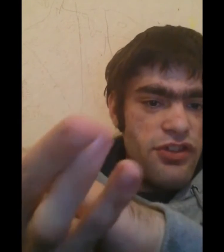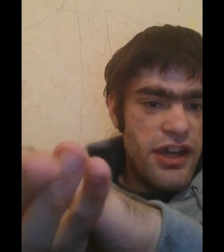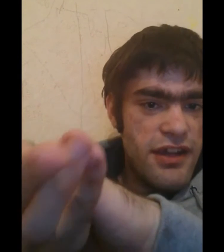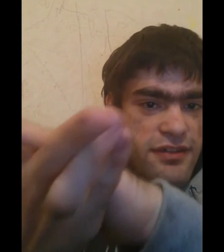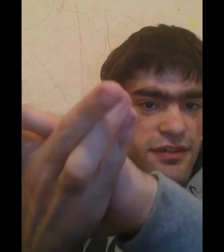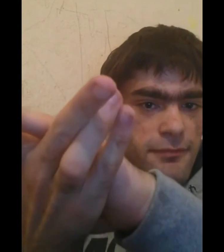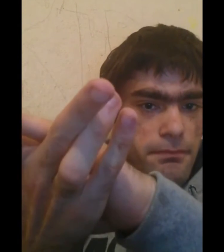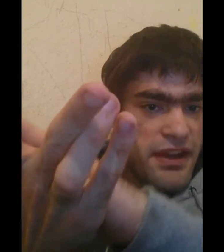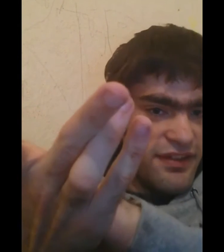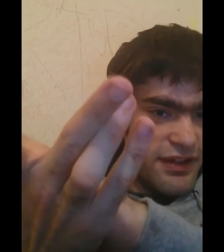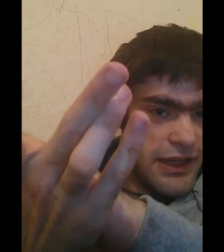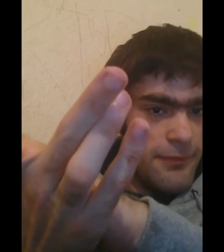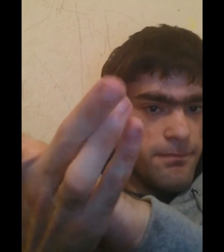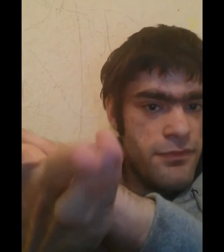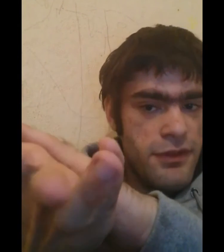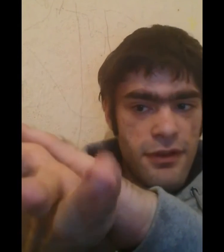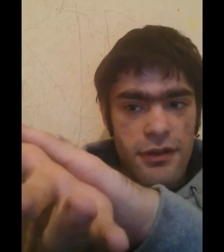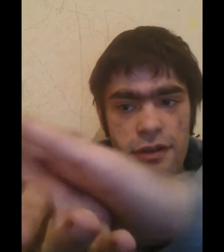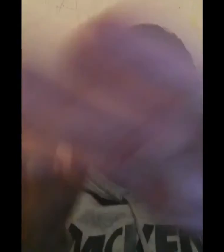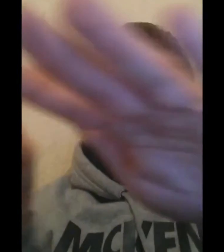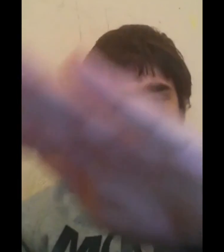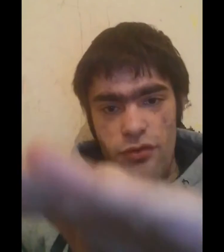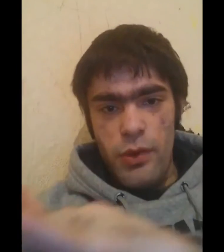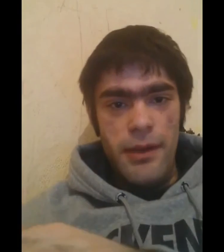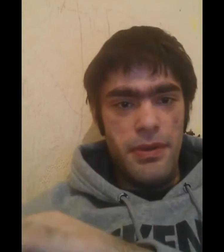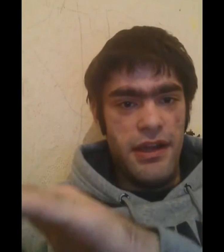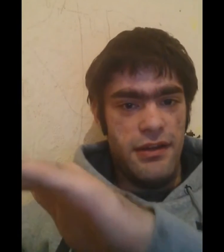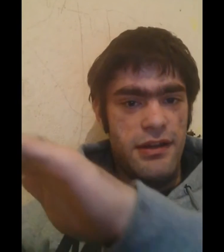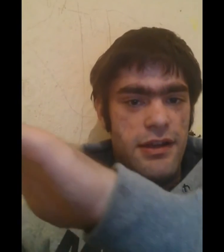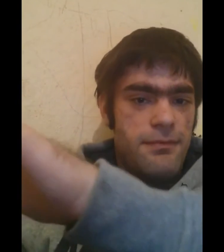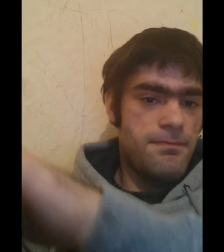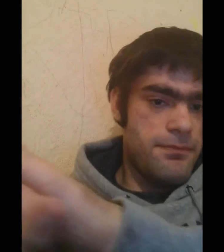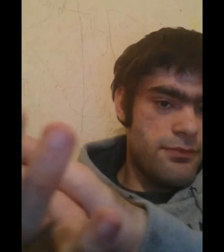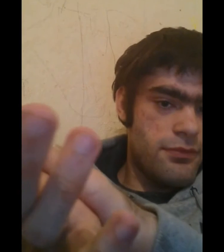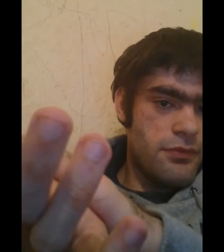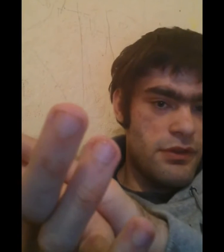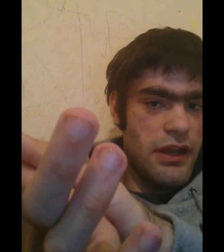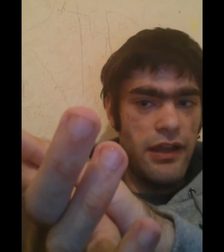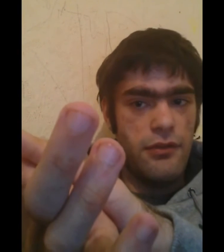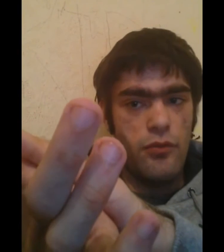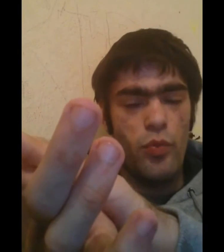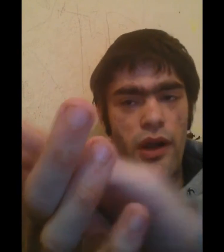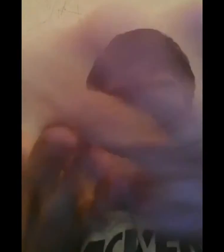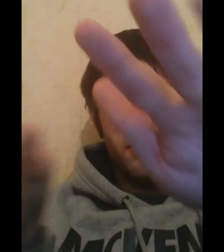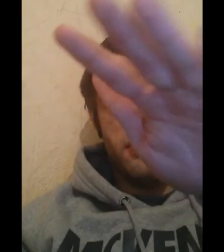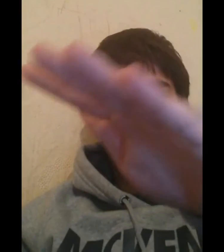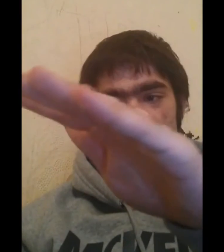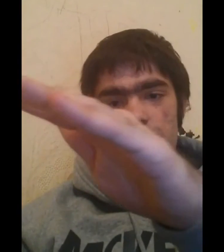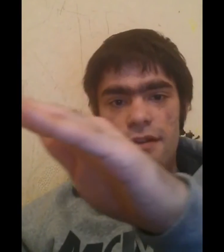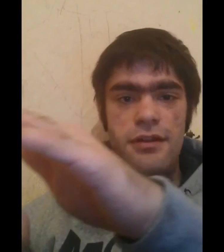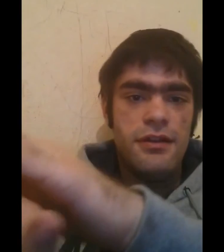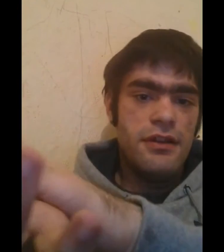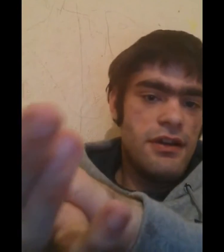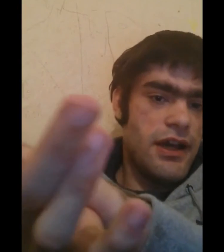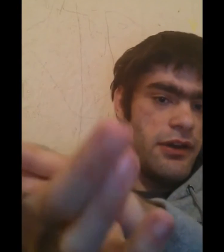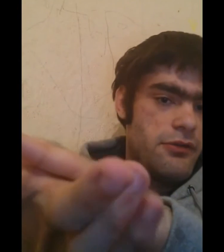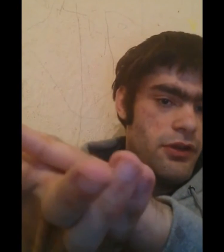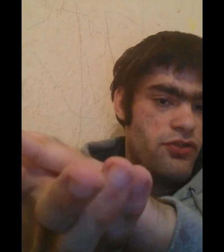is basically sweeping you like wiping your hand across